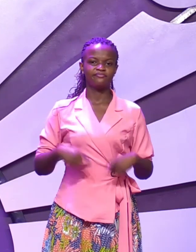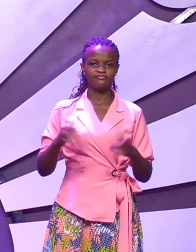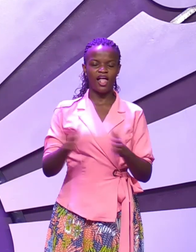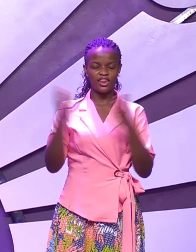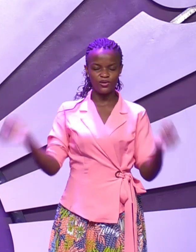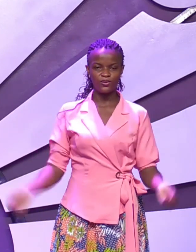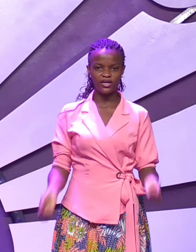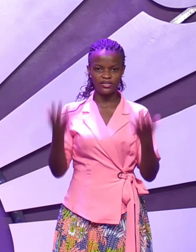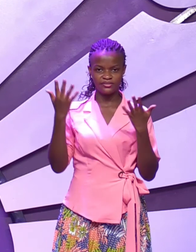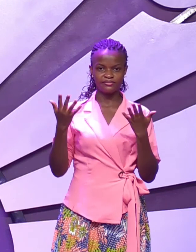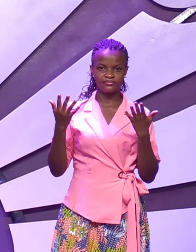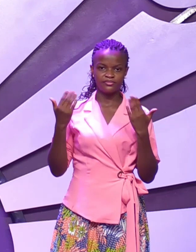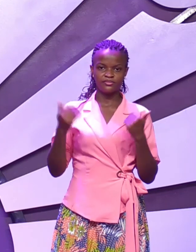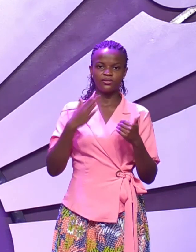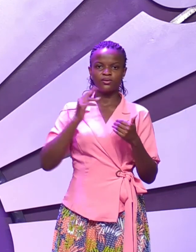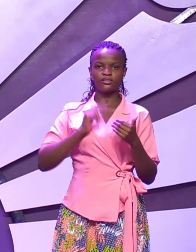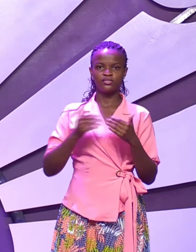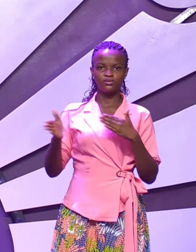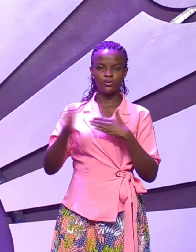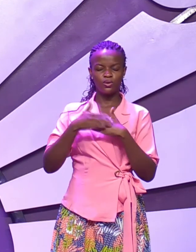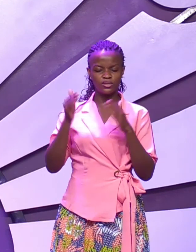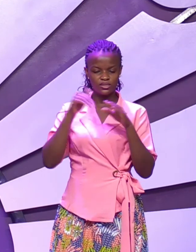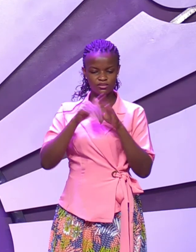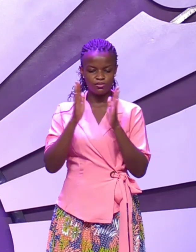hallelujah want us to close in prayer